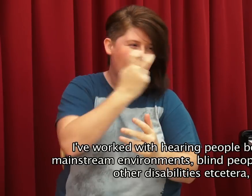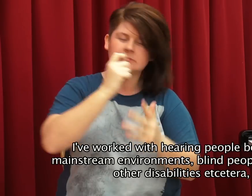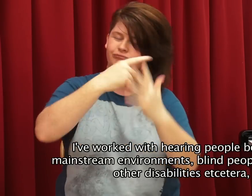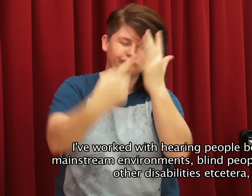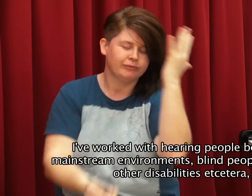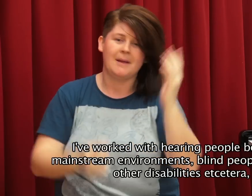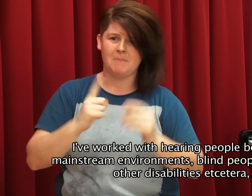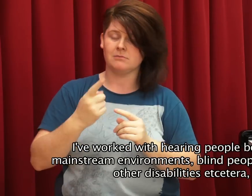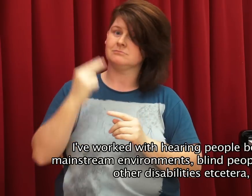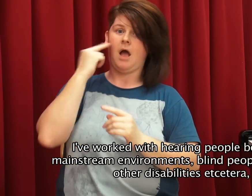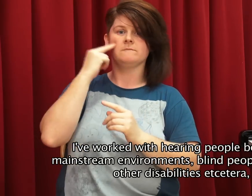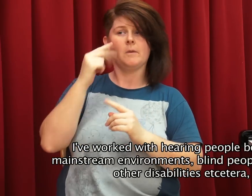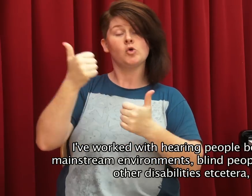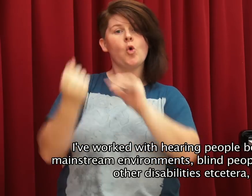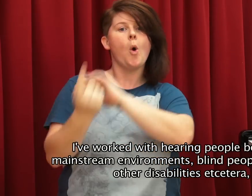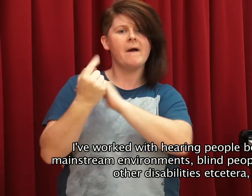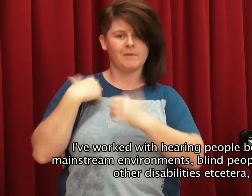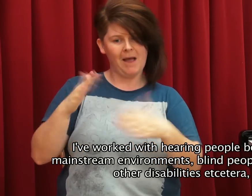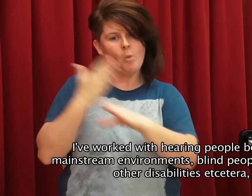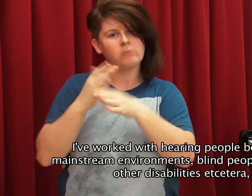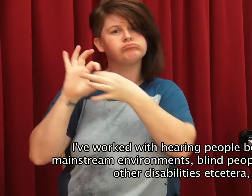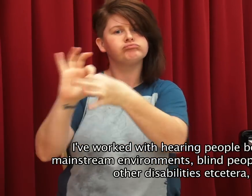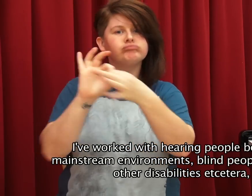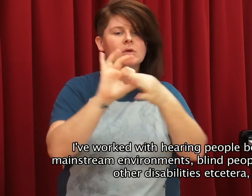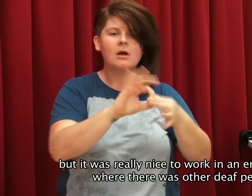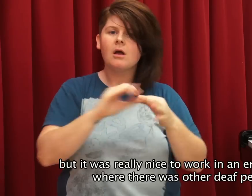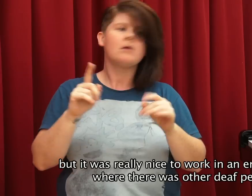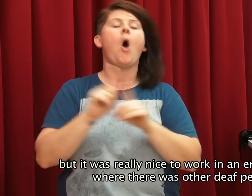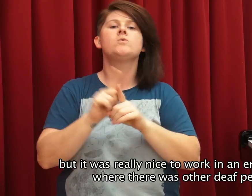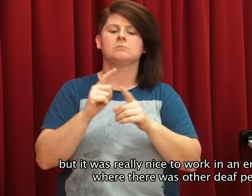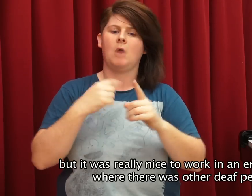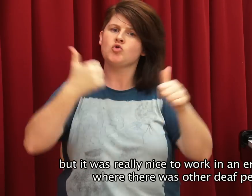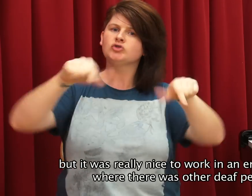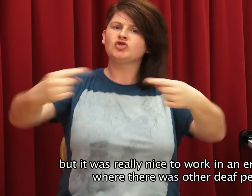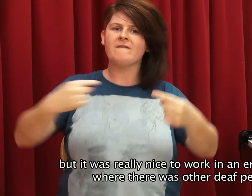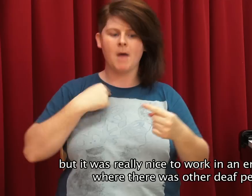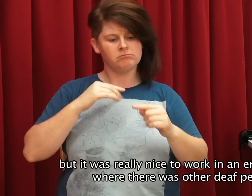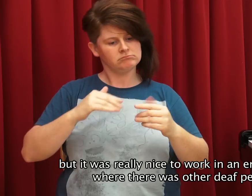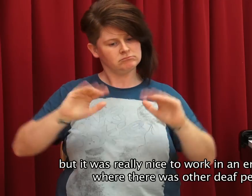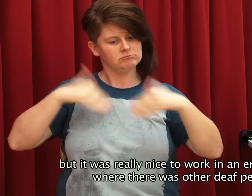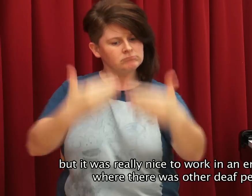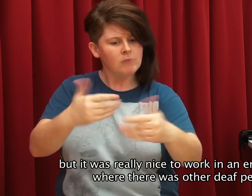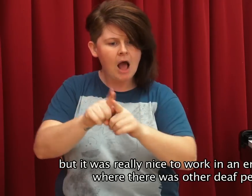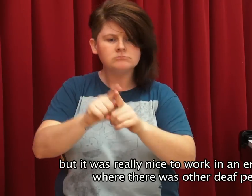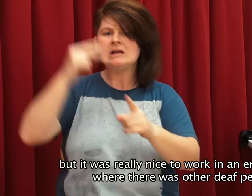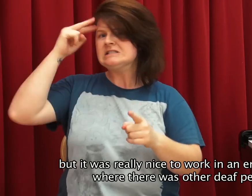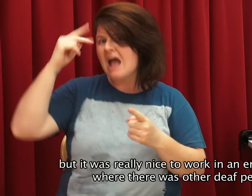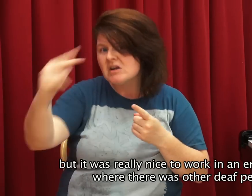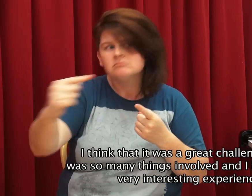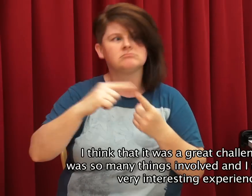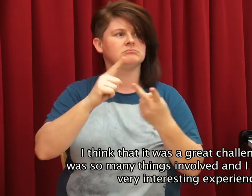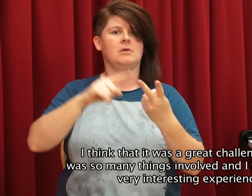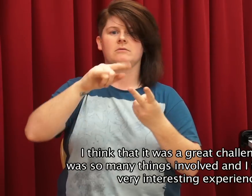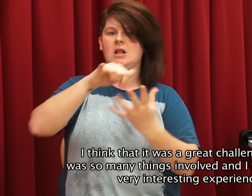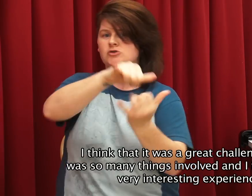people before in mainstream environments and blind people with other disabilities, etc. but it was really nice to work in an environment where there were other Deaf people here.